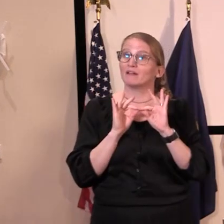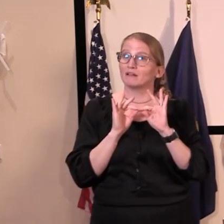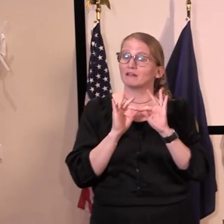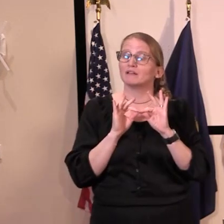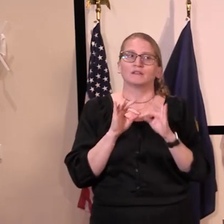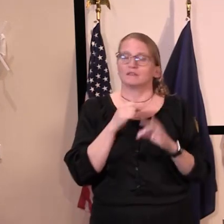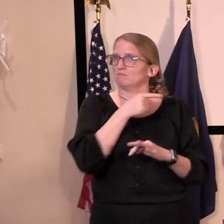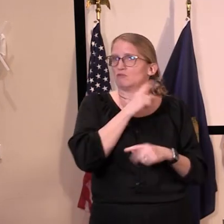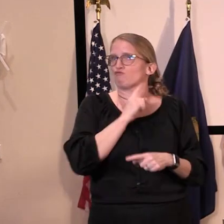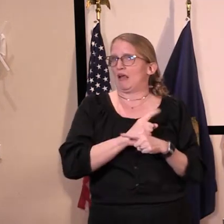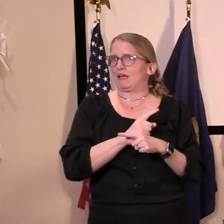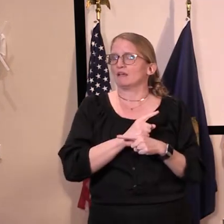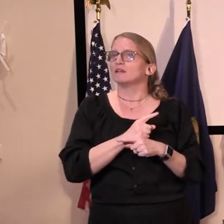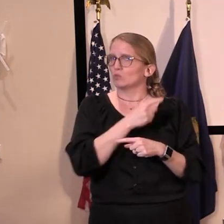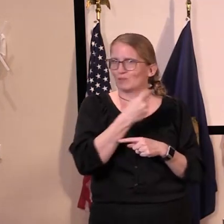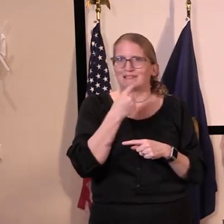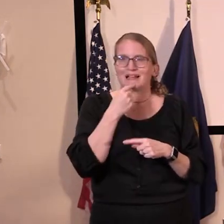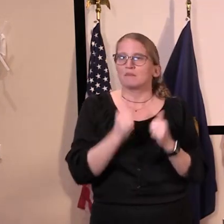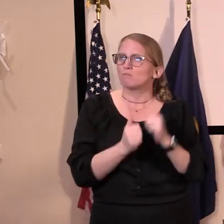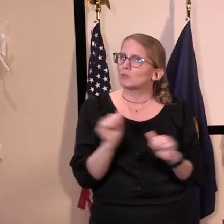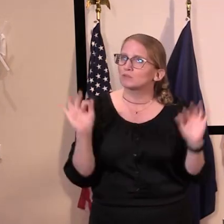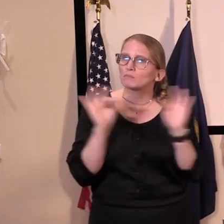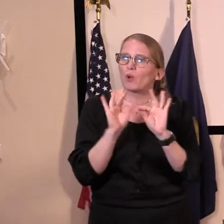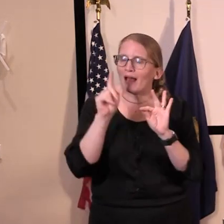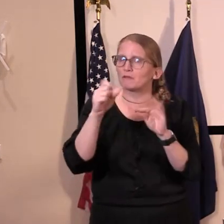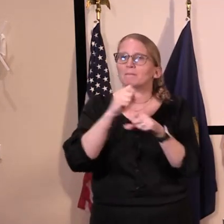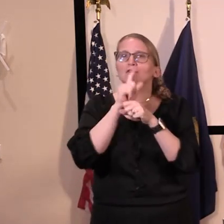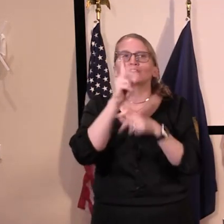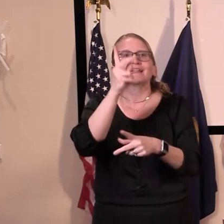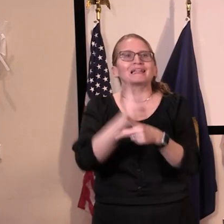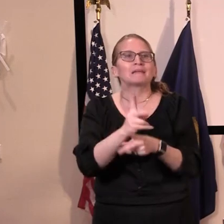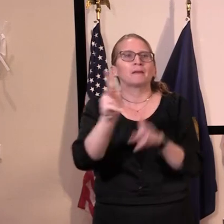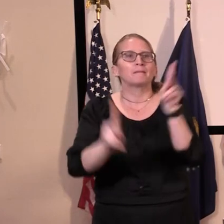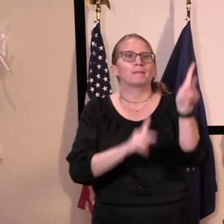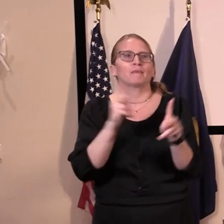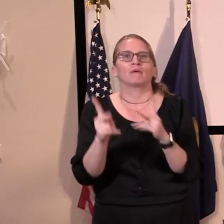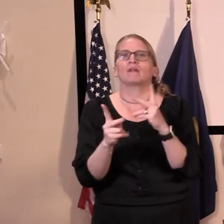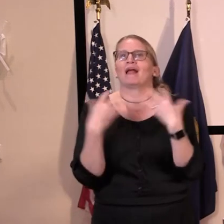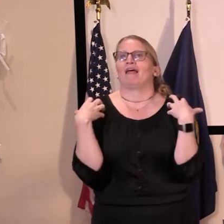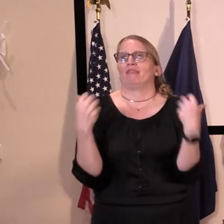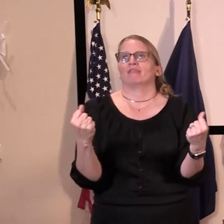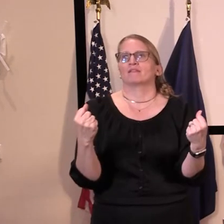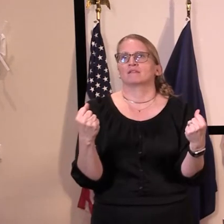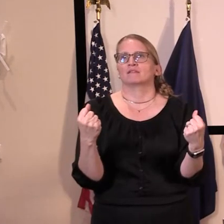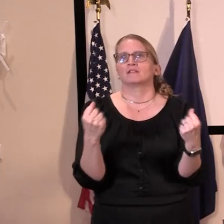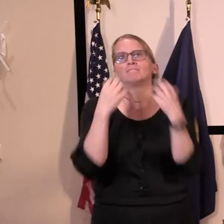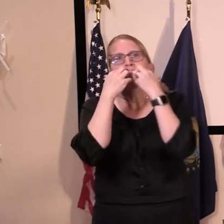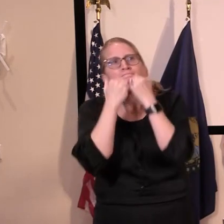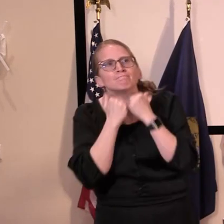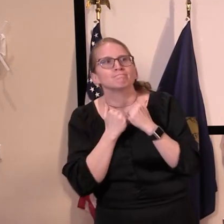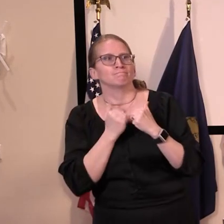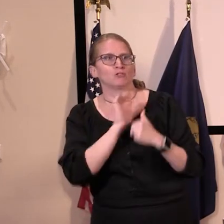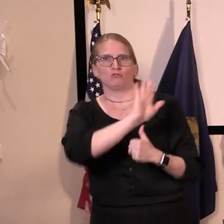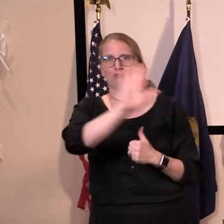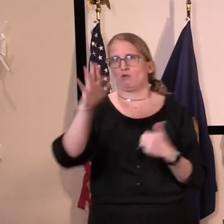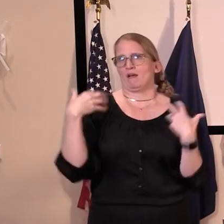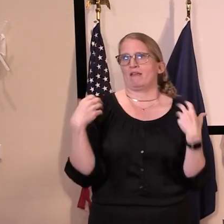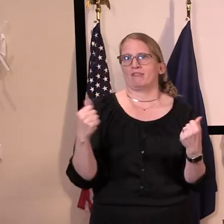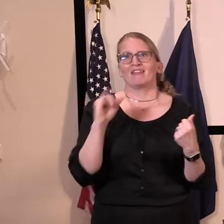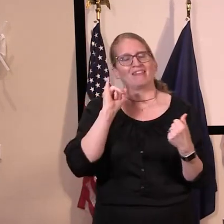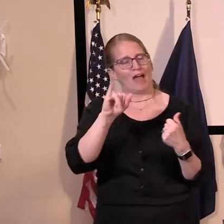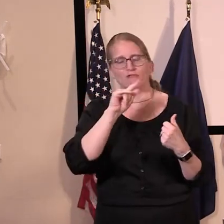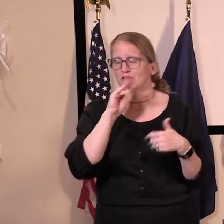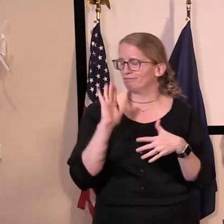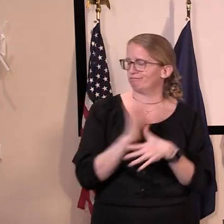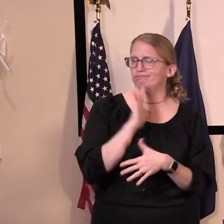focus to have is the most important one, and that's the health and safety of Vermonters. And the more Vermonters are paying